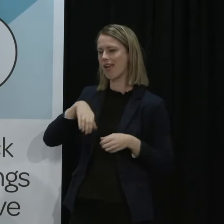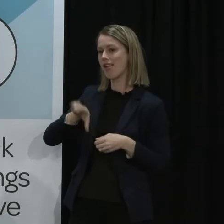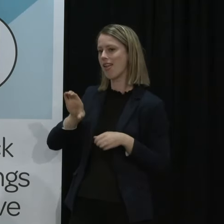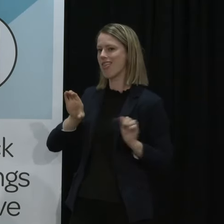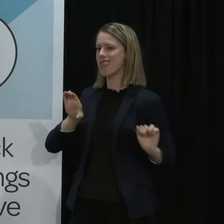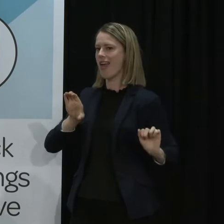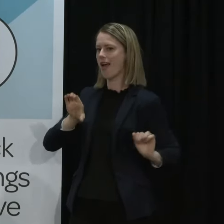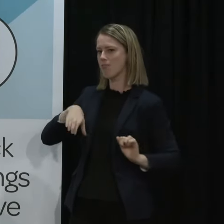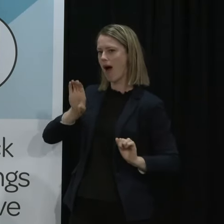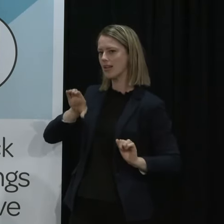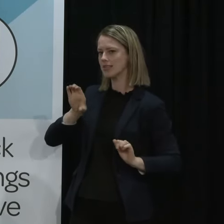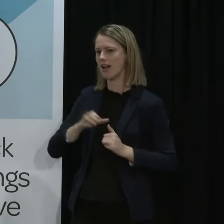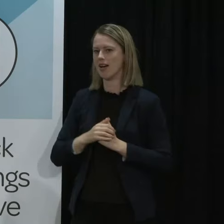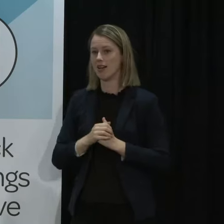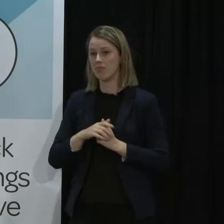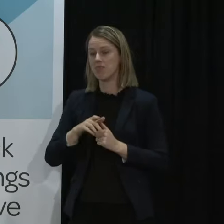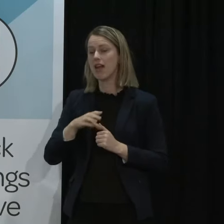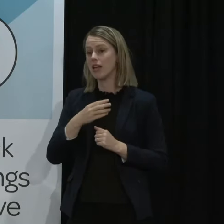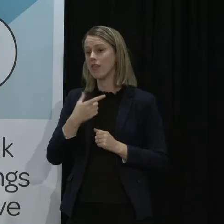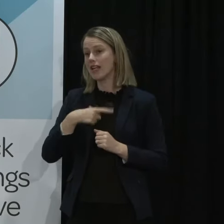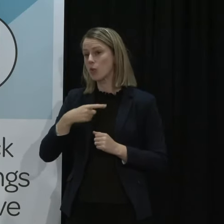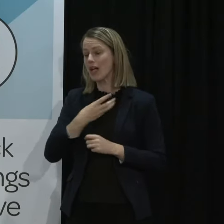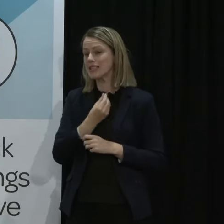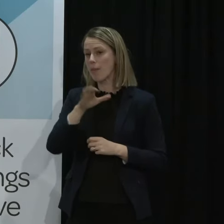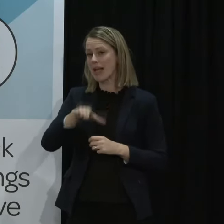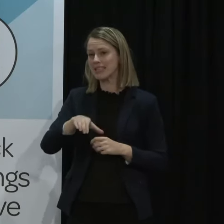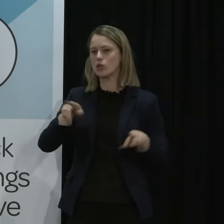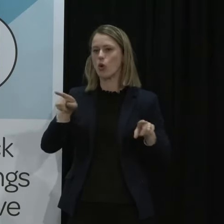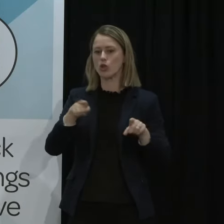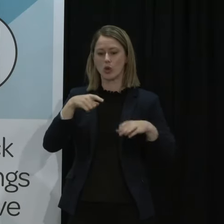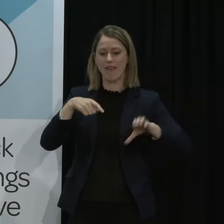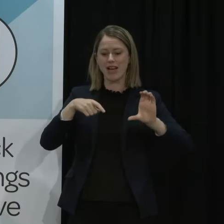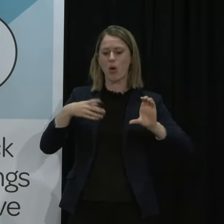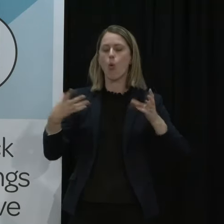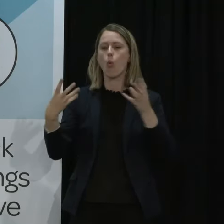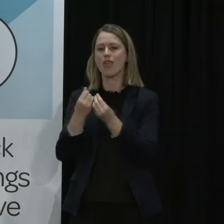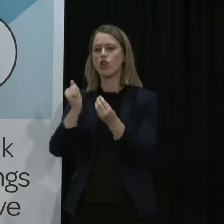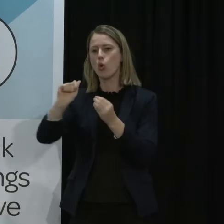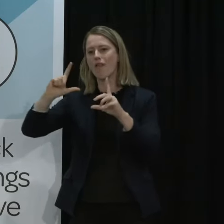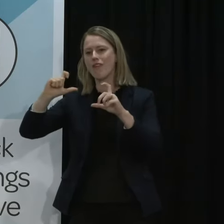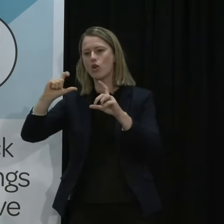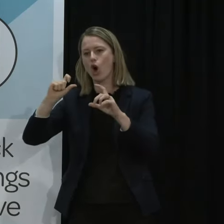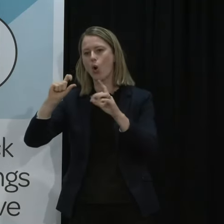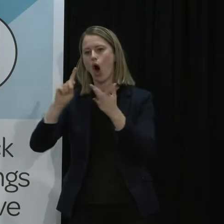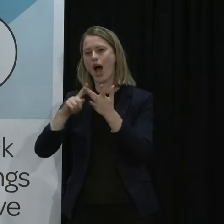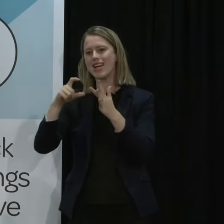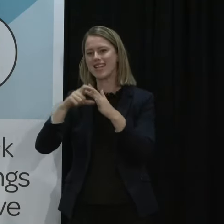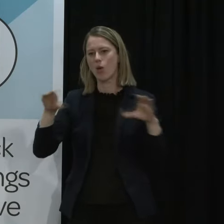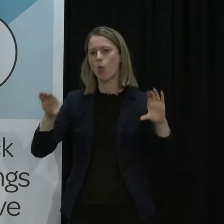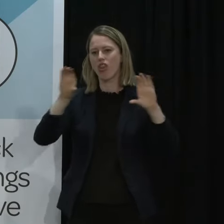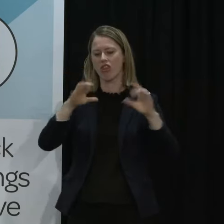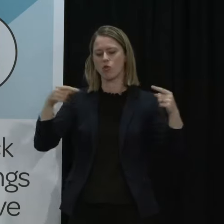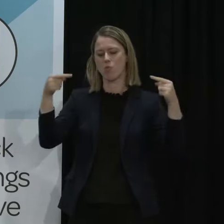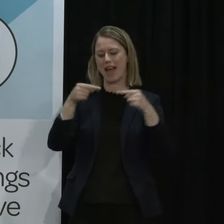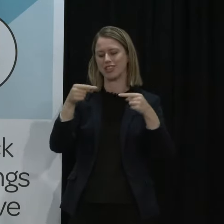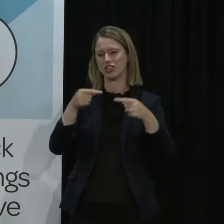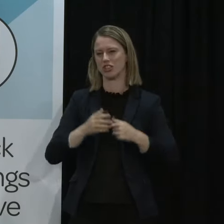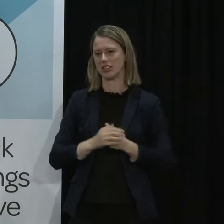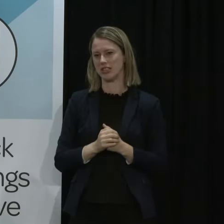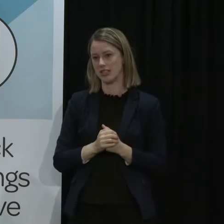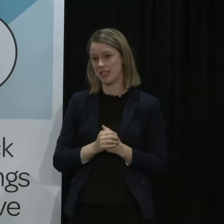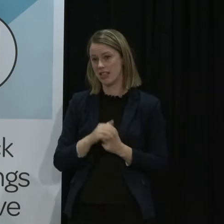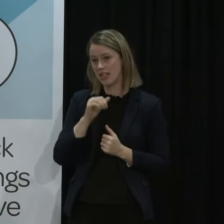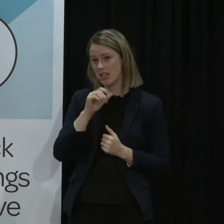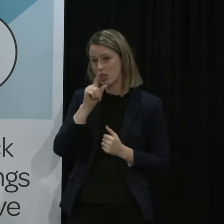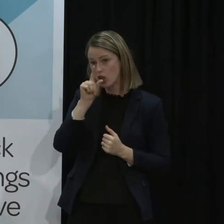some venues may well use photo ID particularly if they're already using photo ID because of the nature of their business I think the fact that you at any